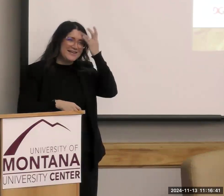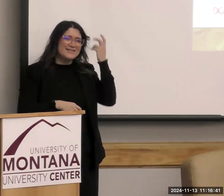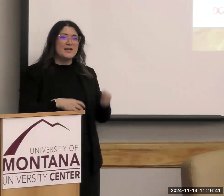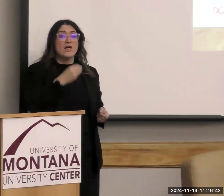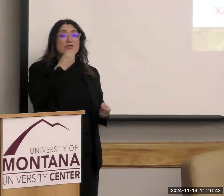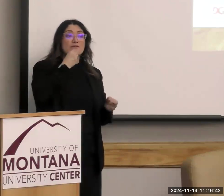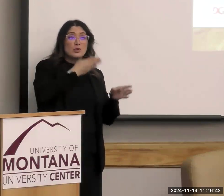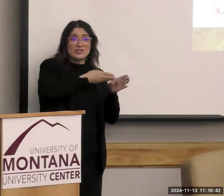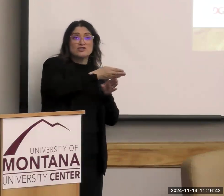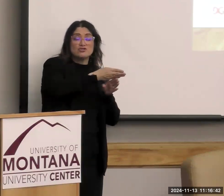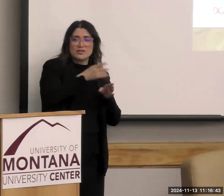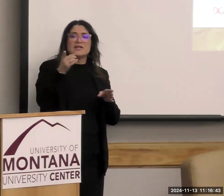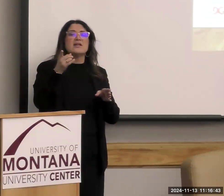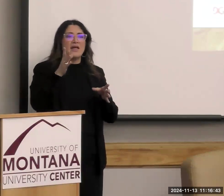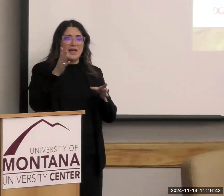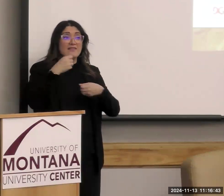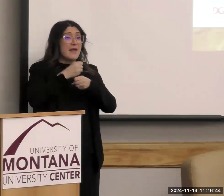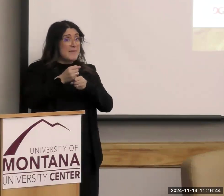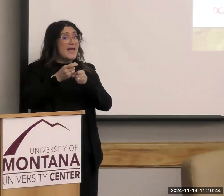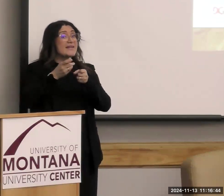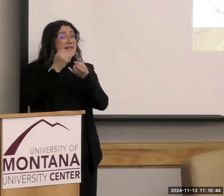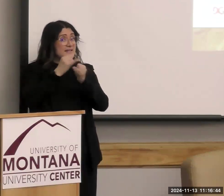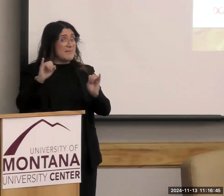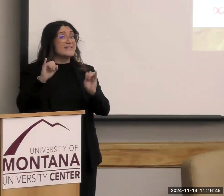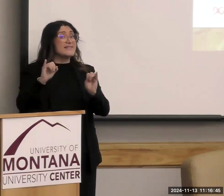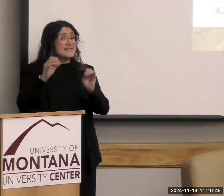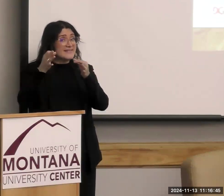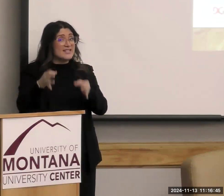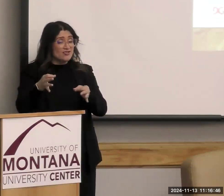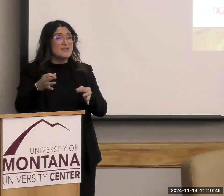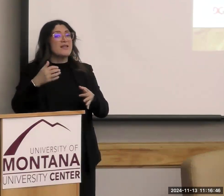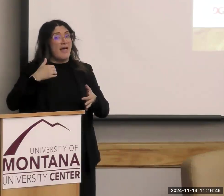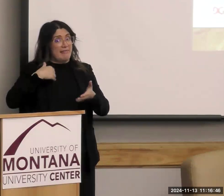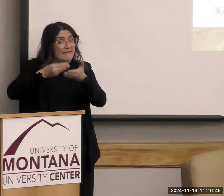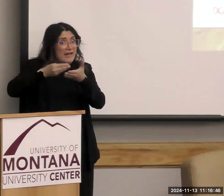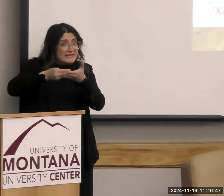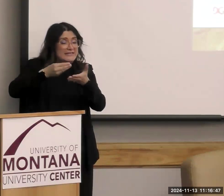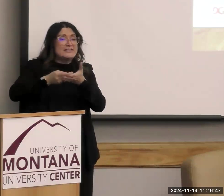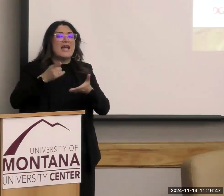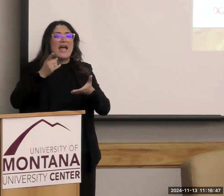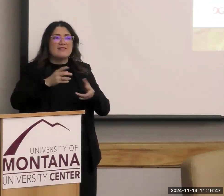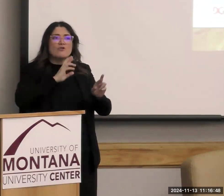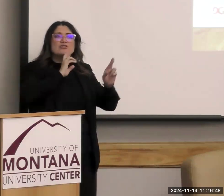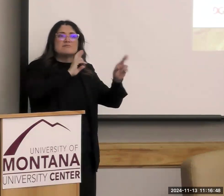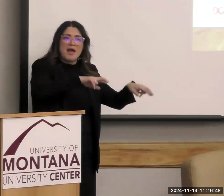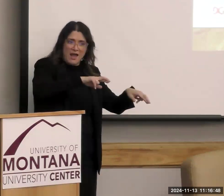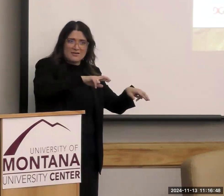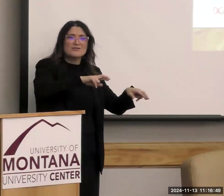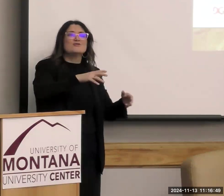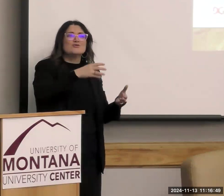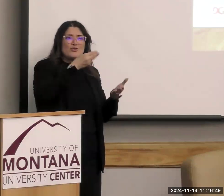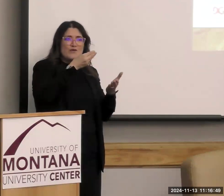Yes, they're making independent decisions, and they have discretionary funding, and they respond to the food industry's promotion.